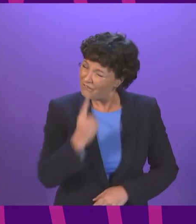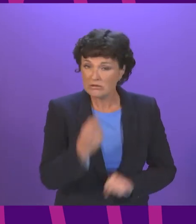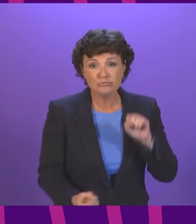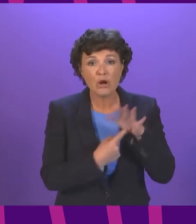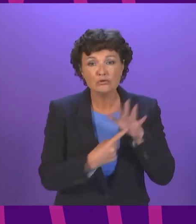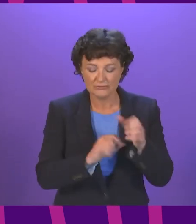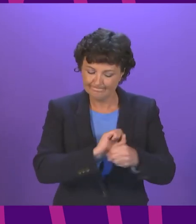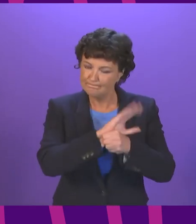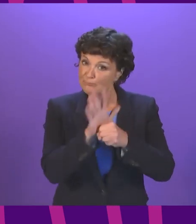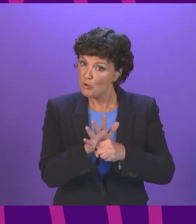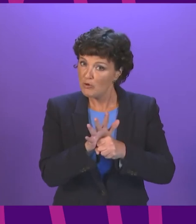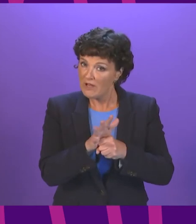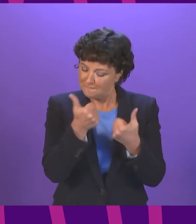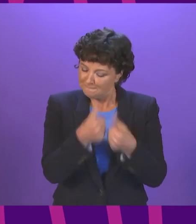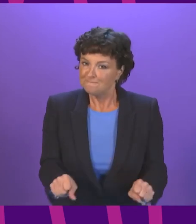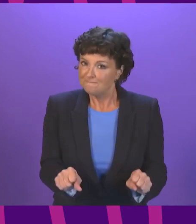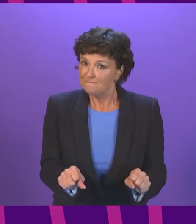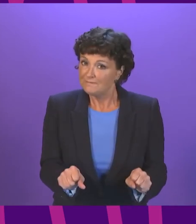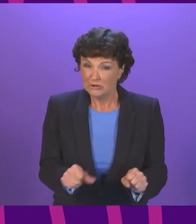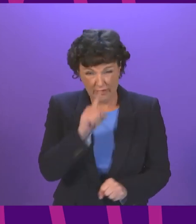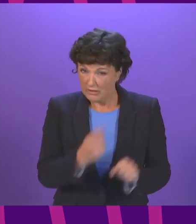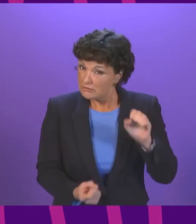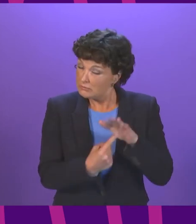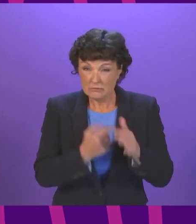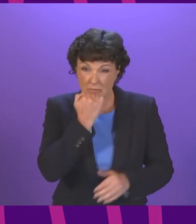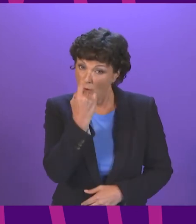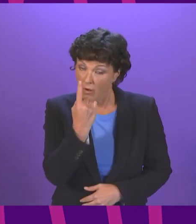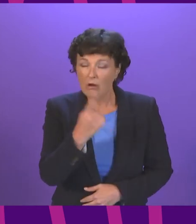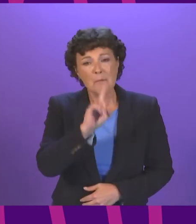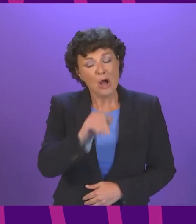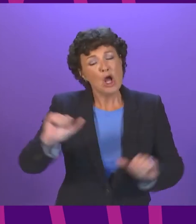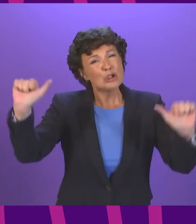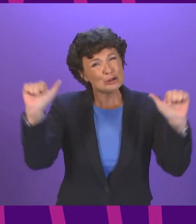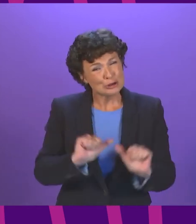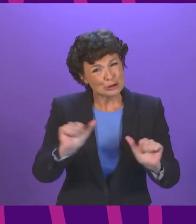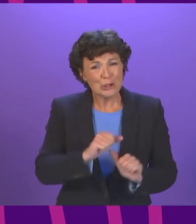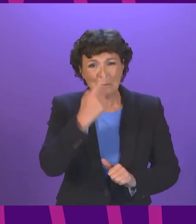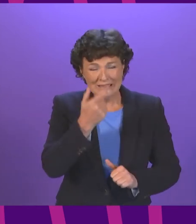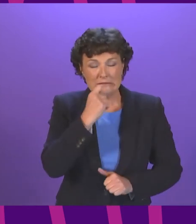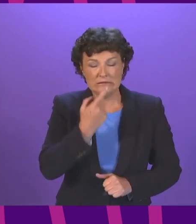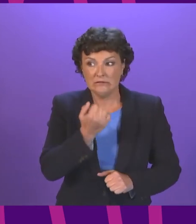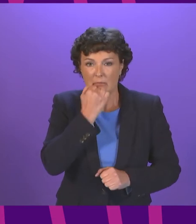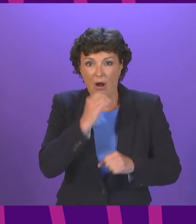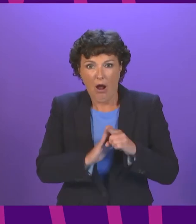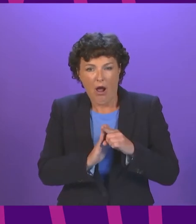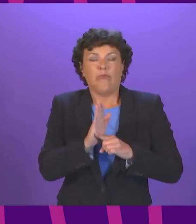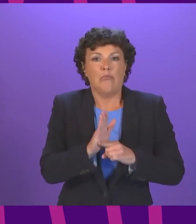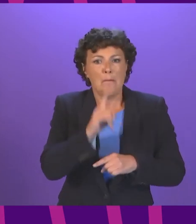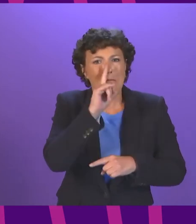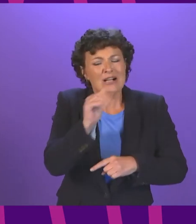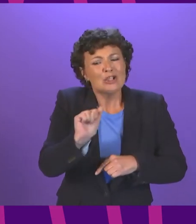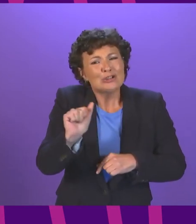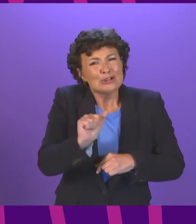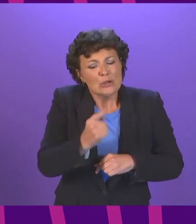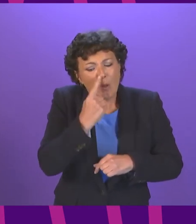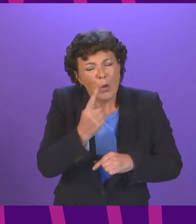We are currently experiencing a surge in cases, though possibly seeing an early sign that the rate of increase is